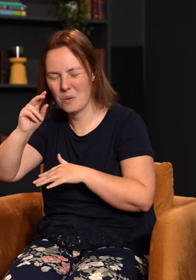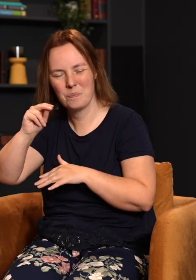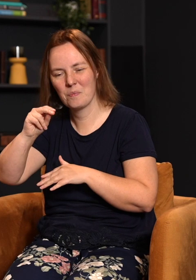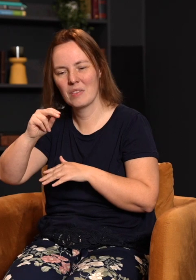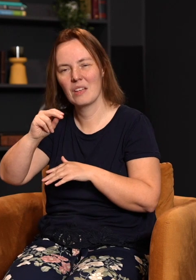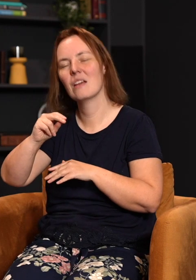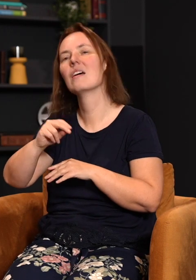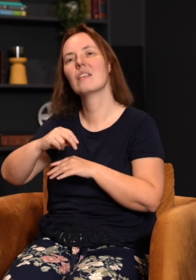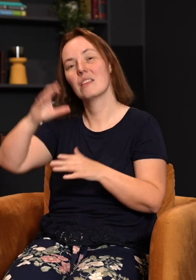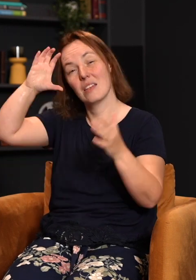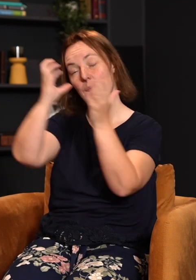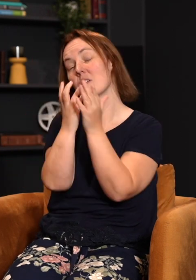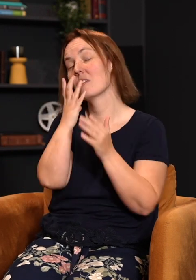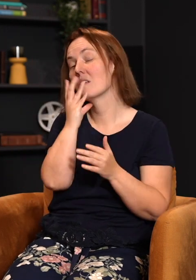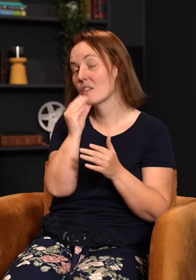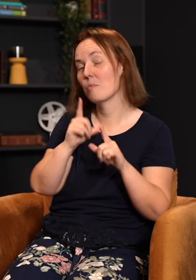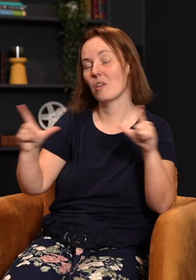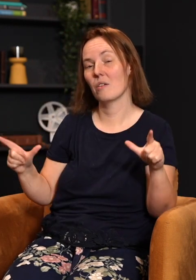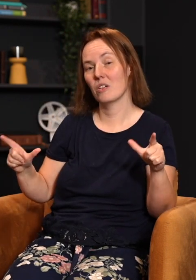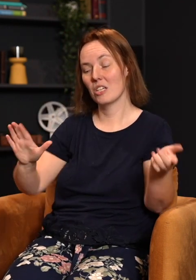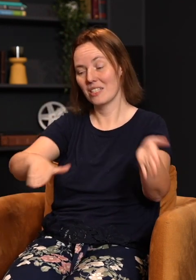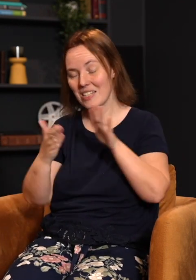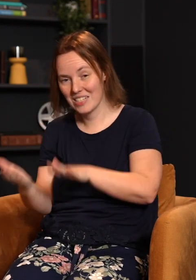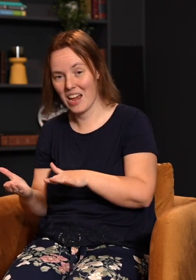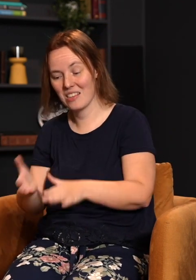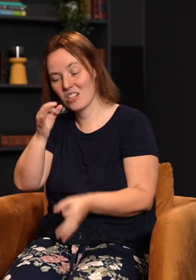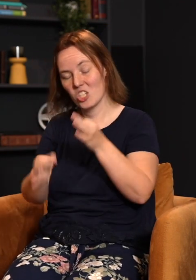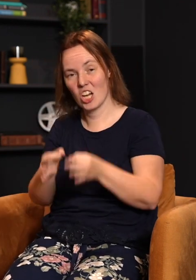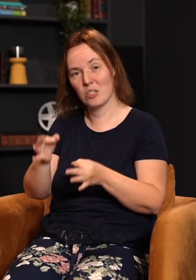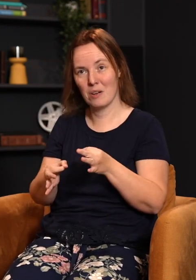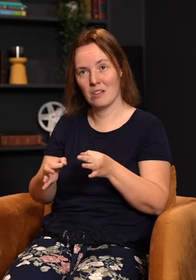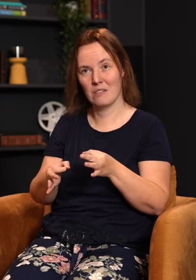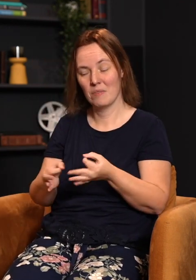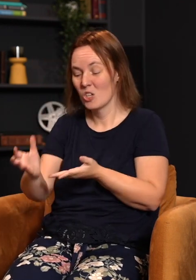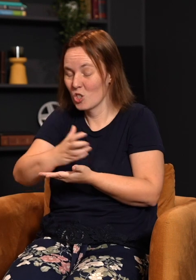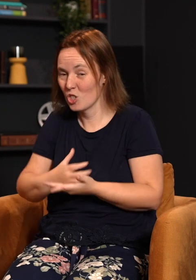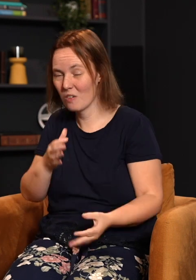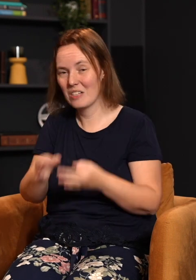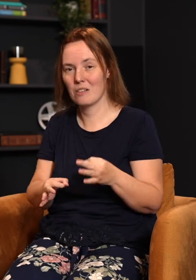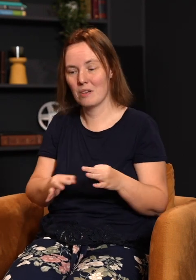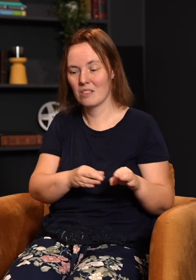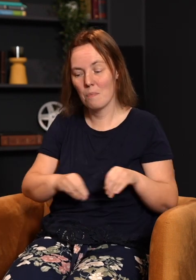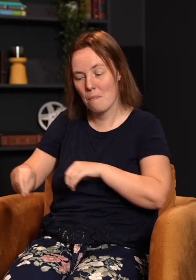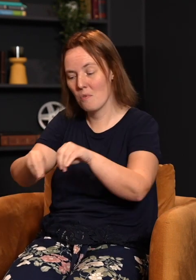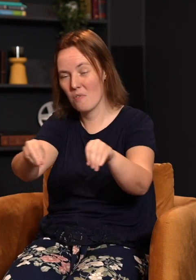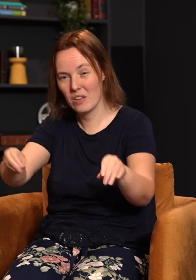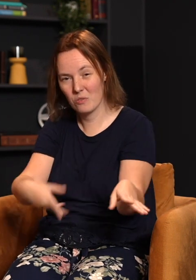That's backwards. Here's the actual image in the Hebrew language. Death, judgment, deserving judgment, is